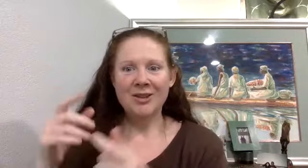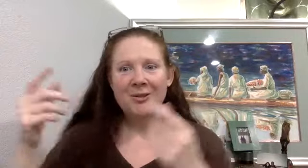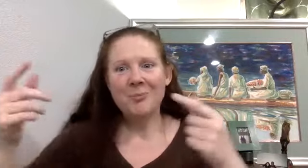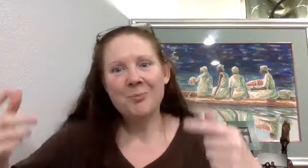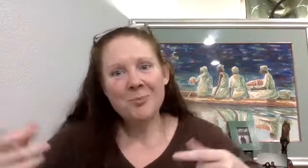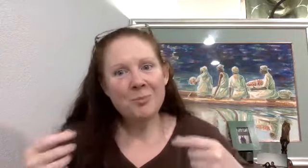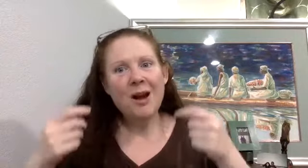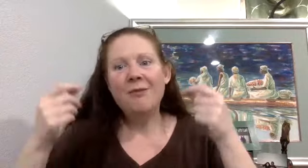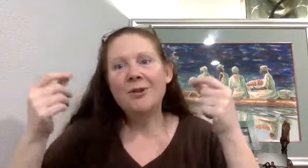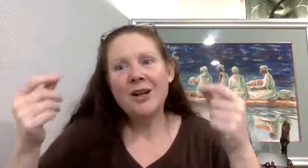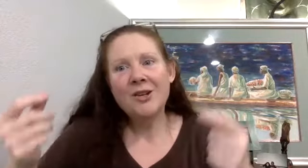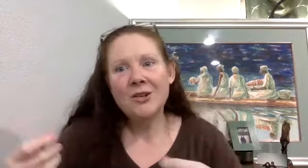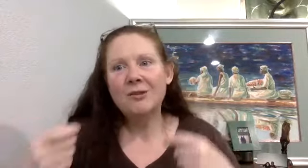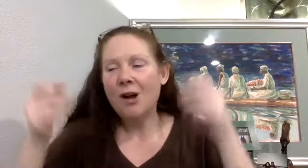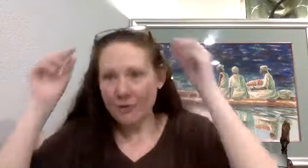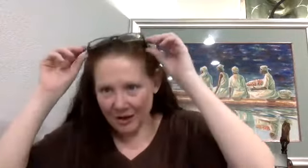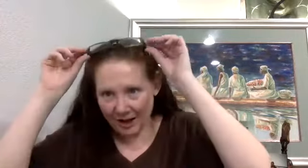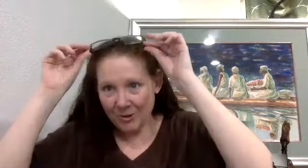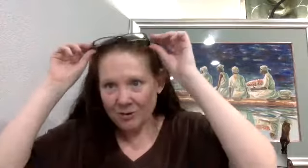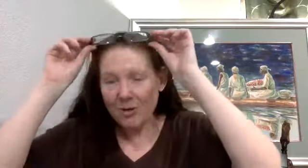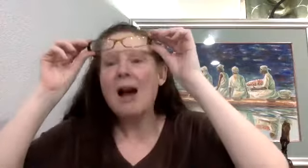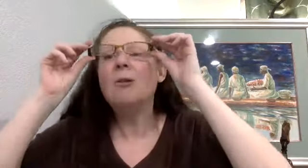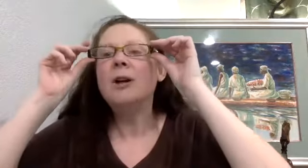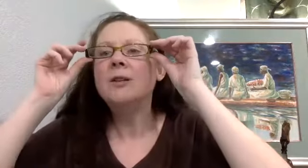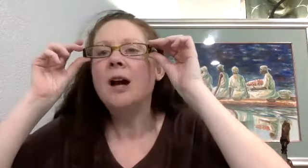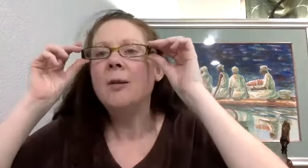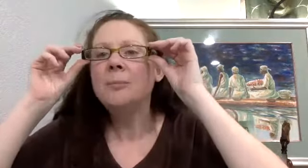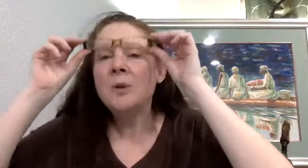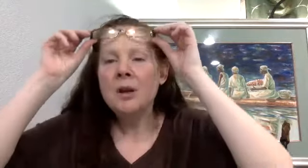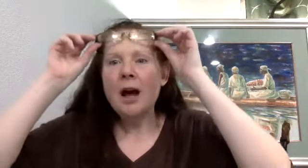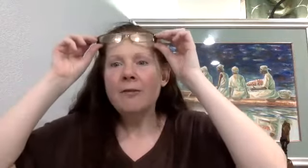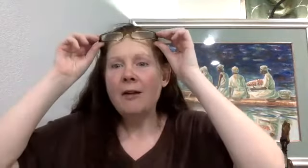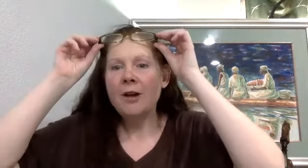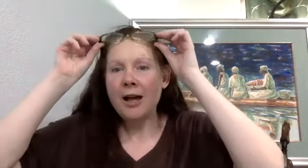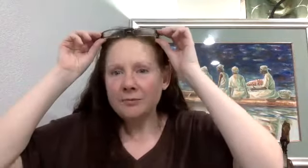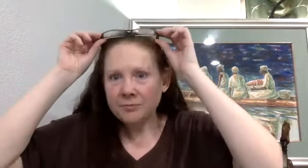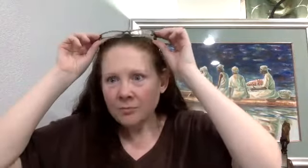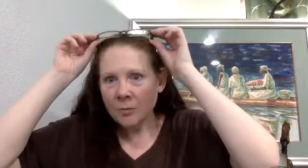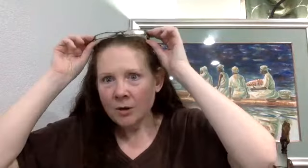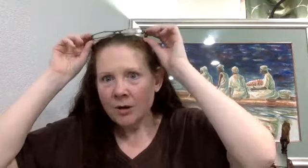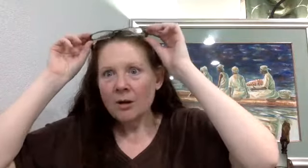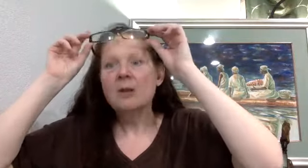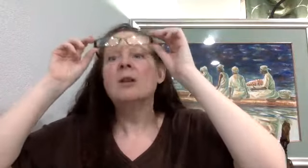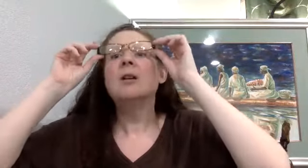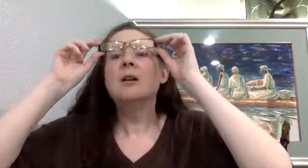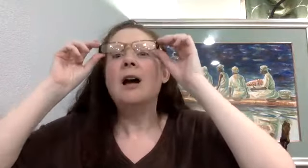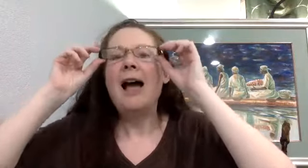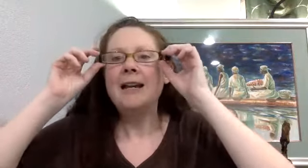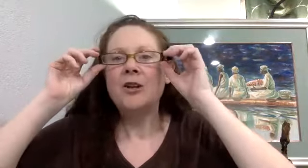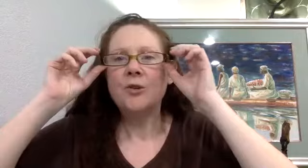the conversation just evolves. And yeah, what, how are we on time? I've got, I had an extra